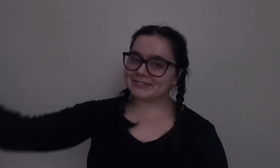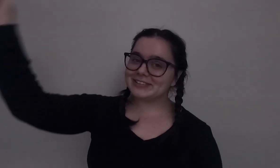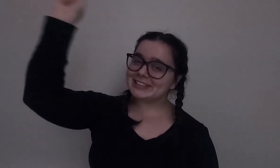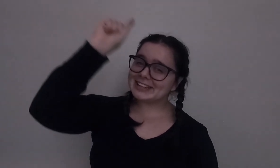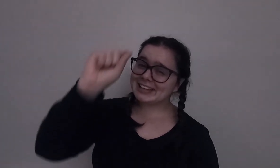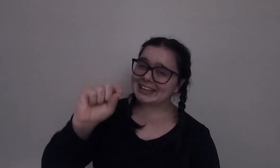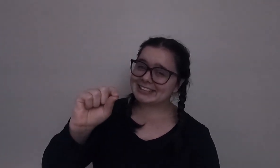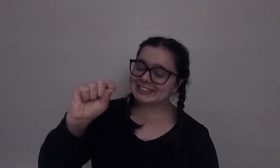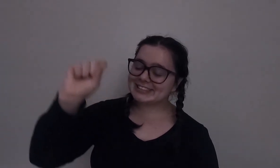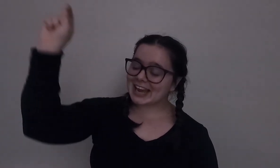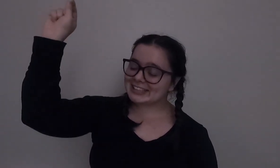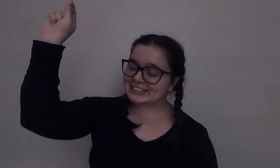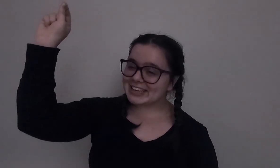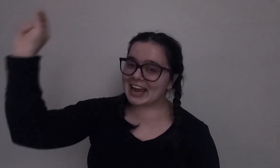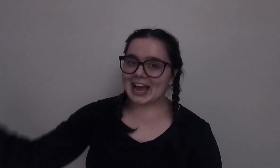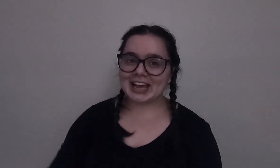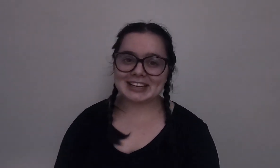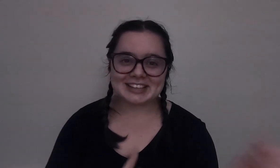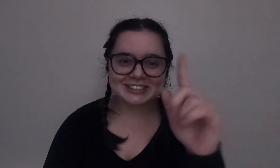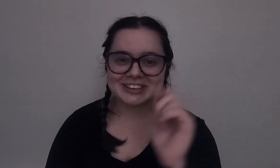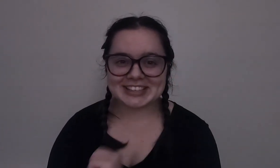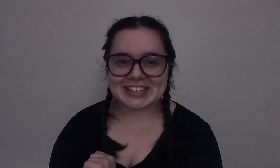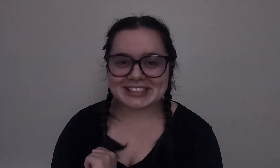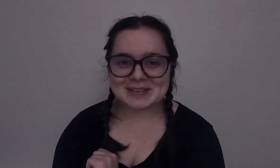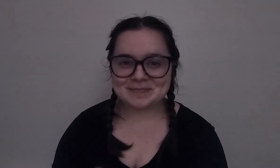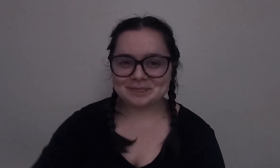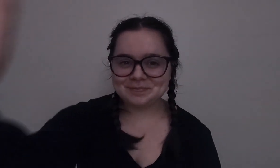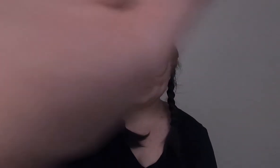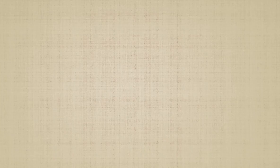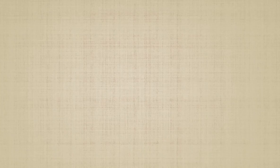officially checked and I'll see you guys next time you